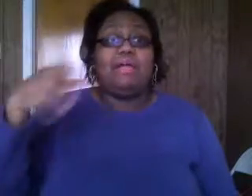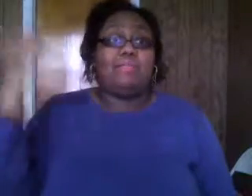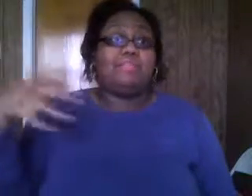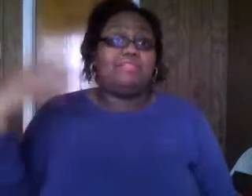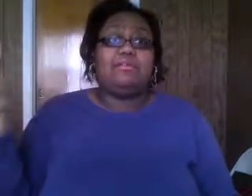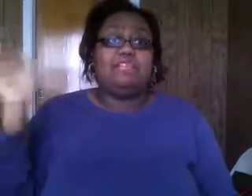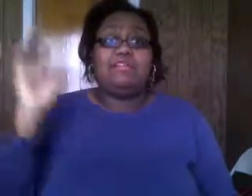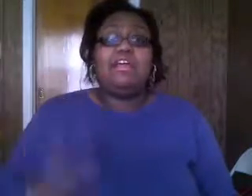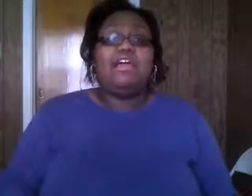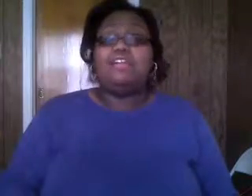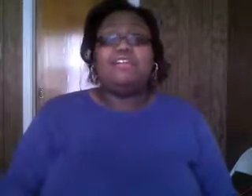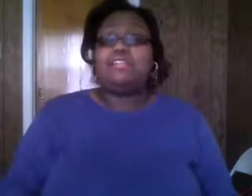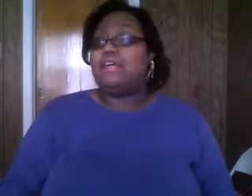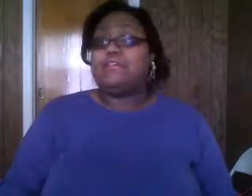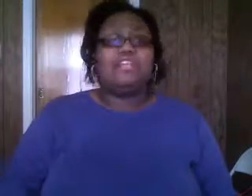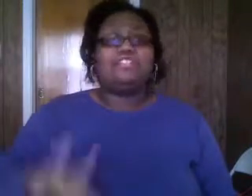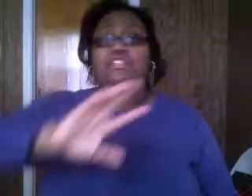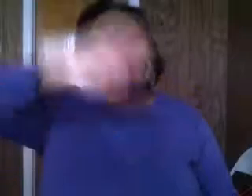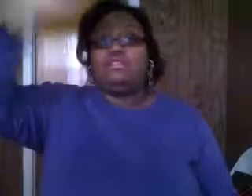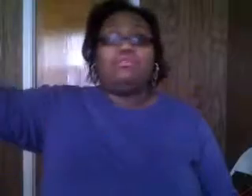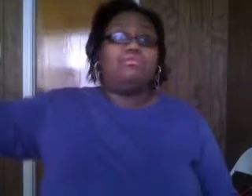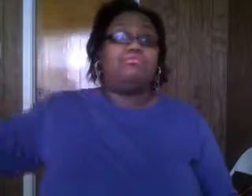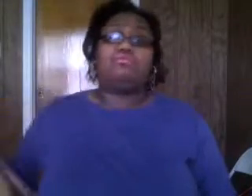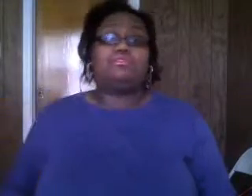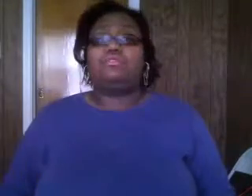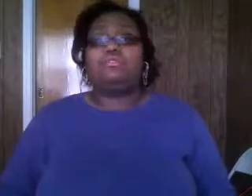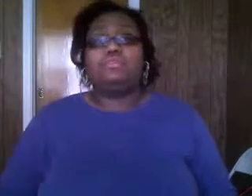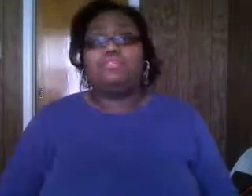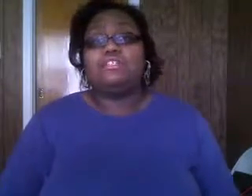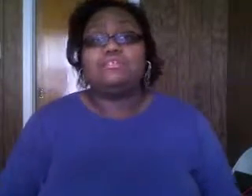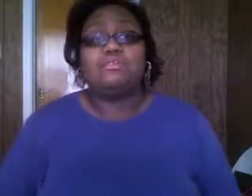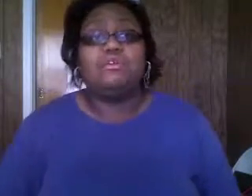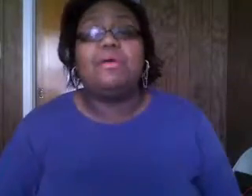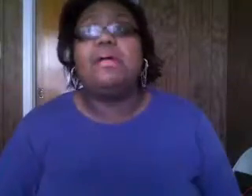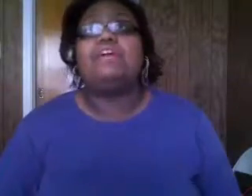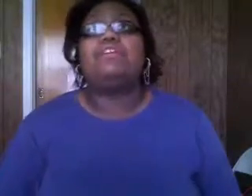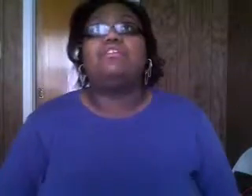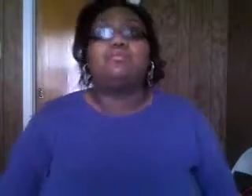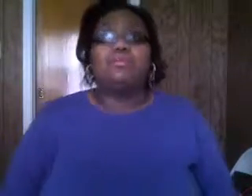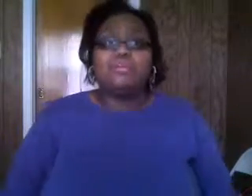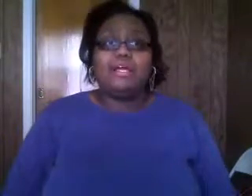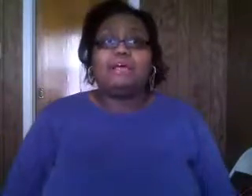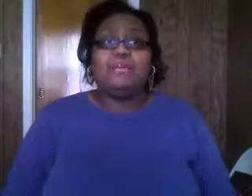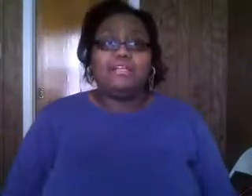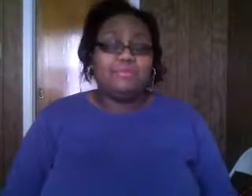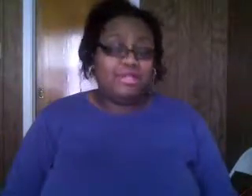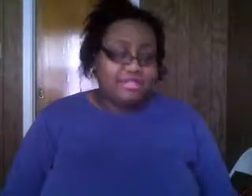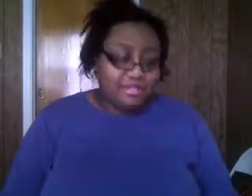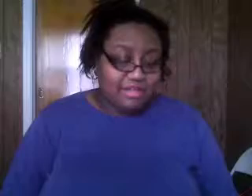happening every time he did if he's taking vacation the whole the whole city just blew up you know it's blowing him now while he while he there in